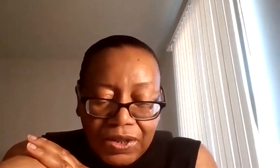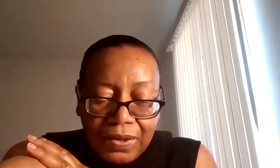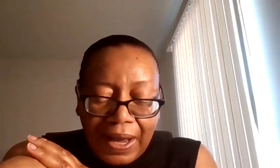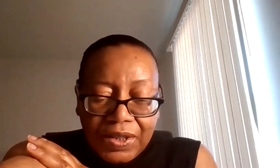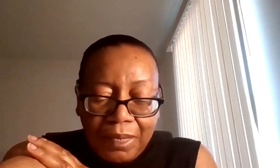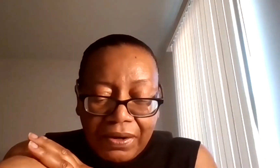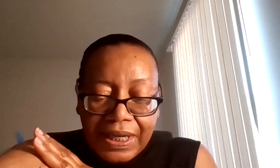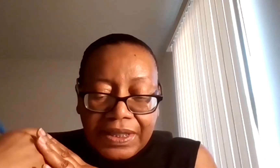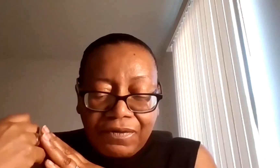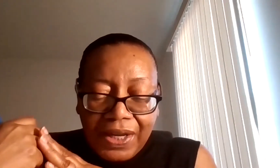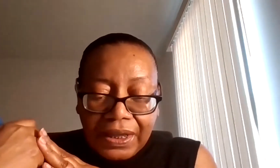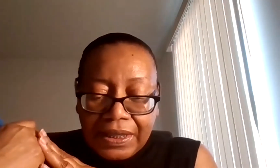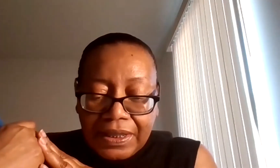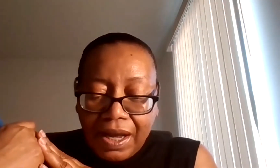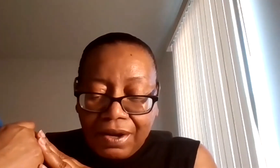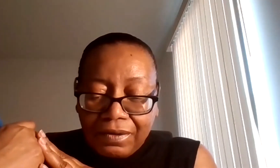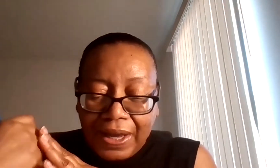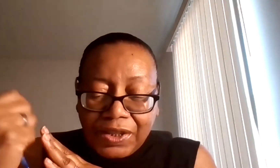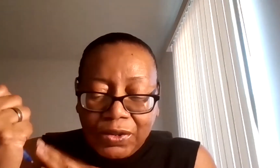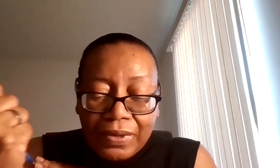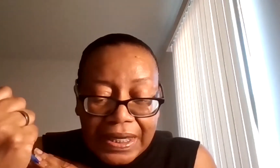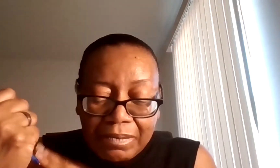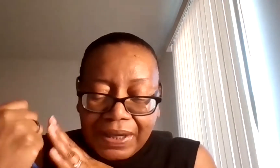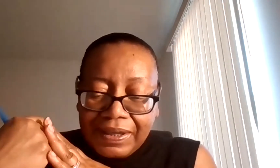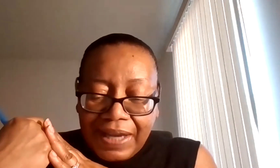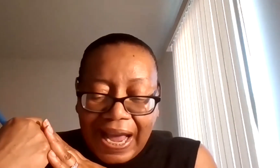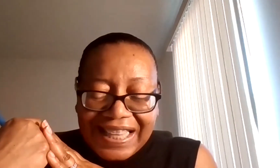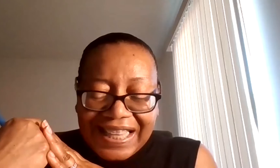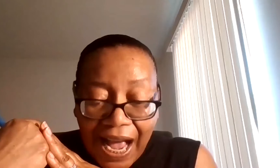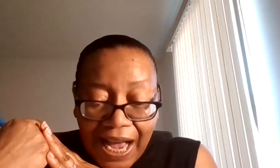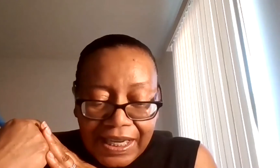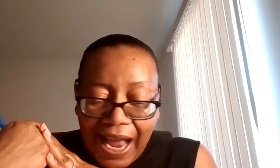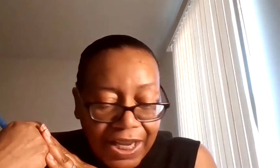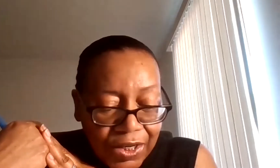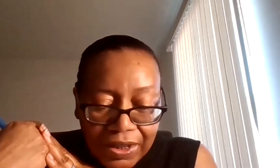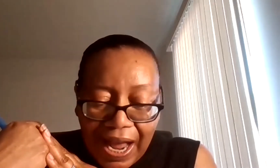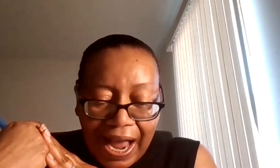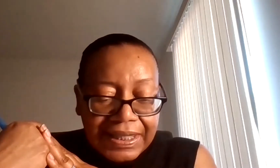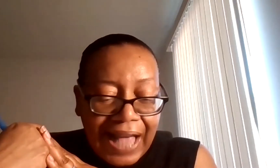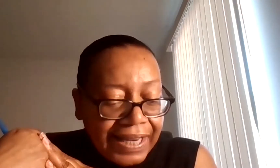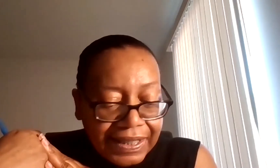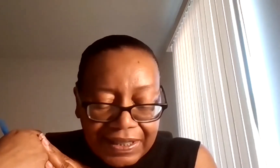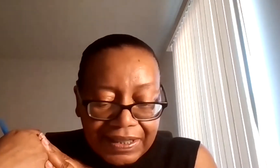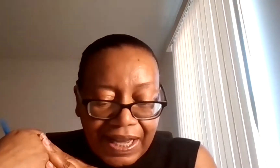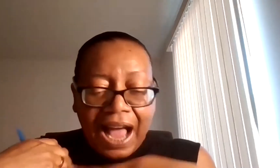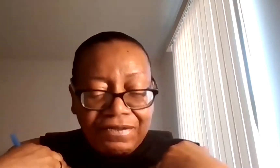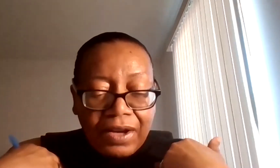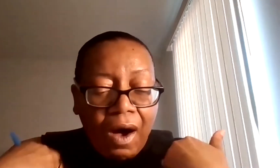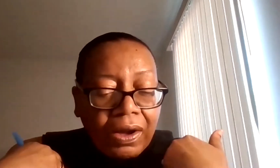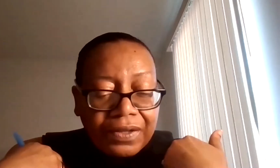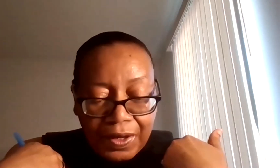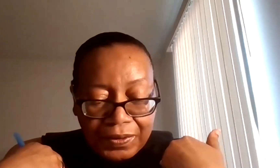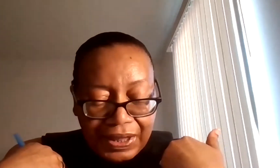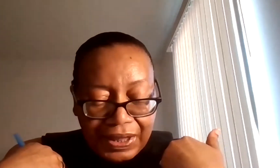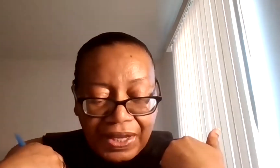common to experience feelings of extreme anxiety and anger and sadness. And I